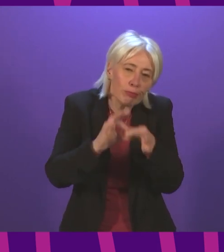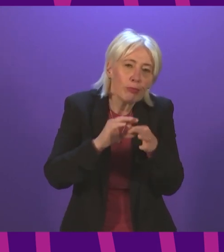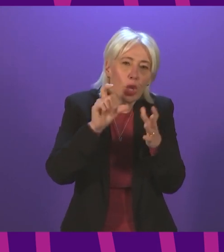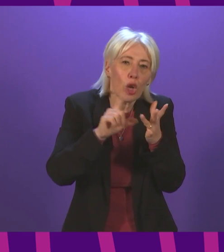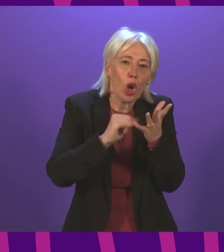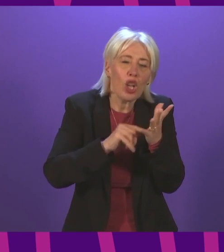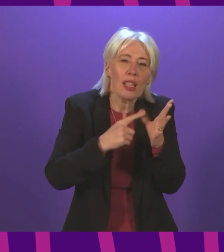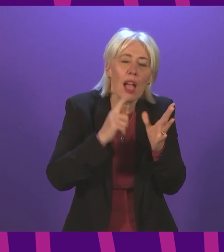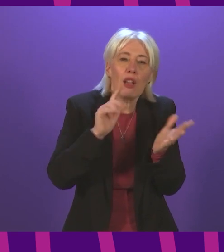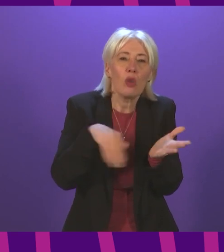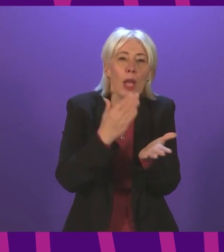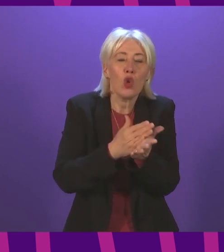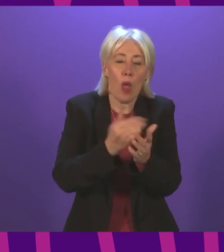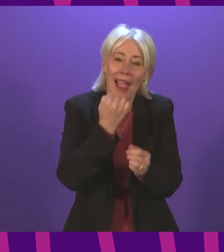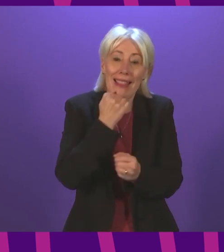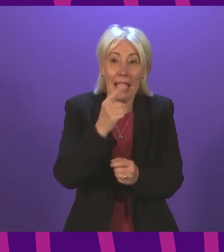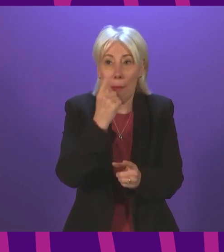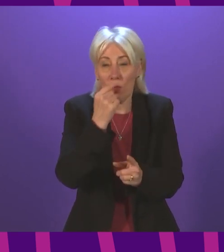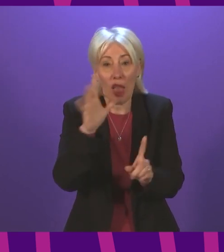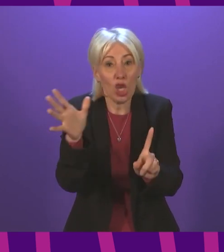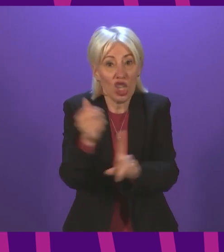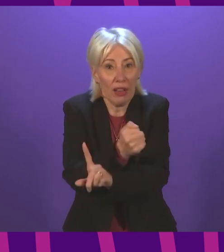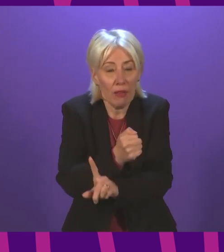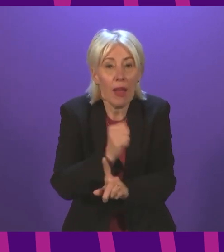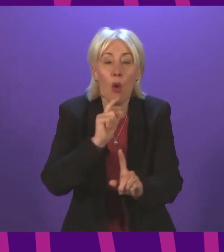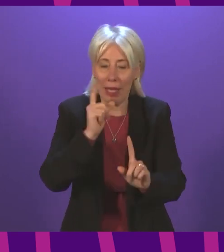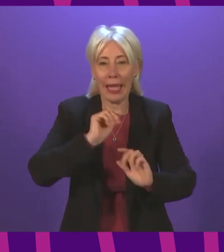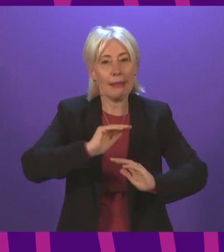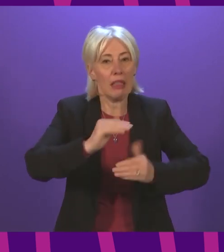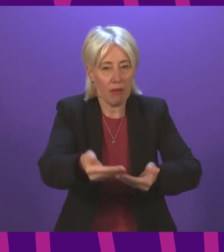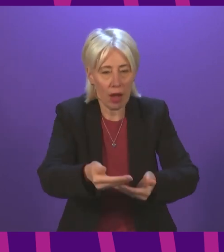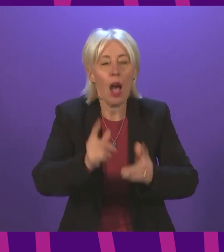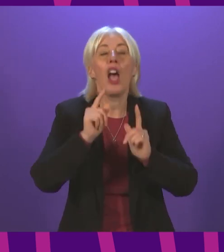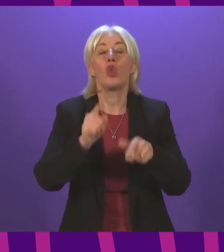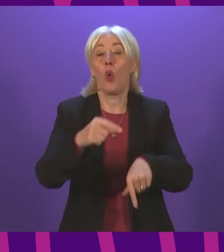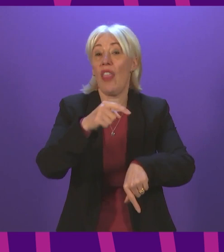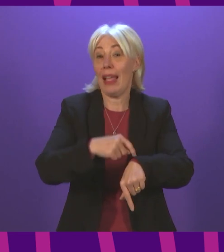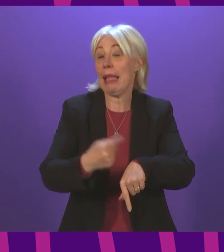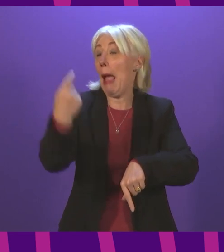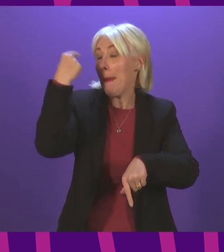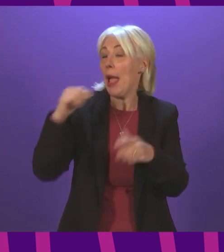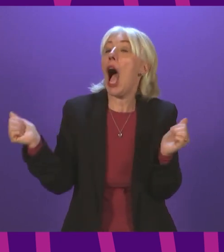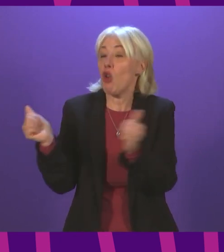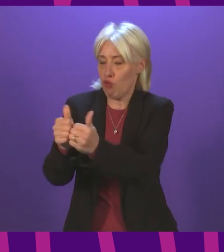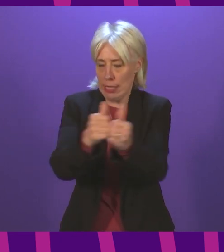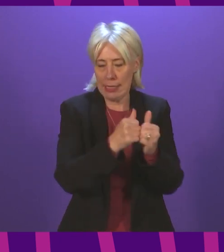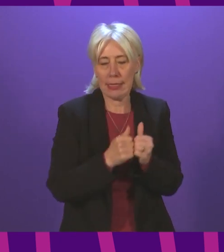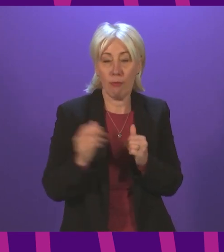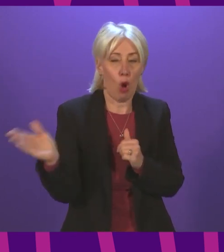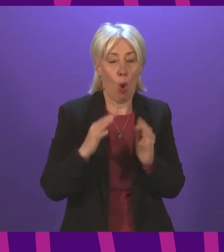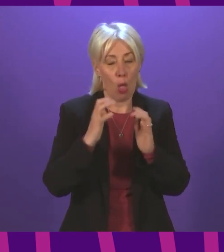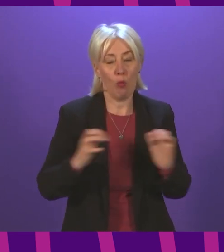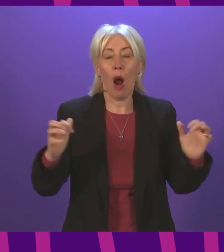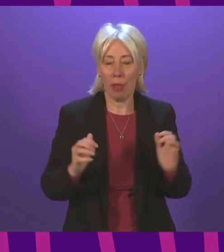sure that date is achievable and that it is deliverable. And that was the consensus that was reached and, as I say, backed by Parliament.